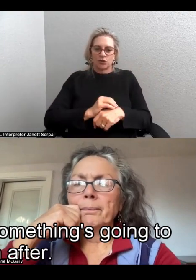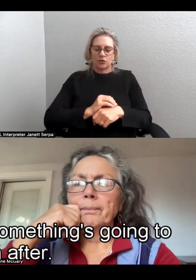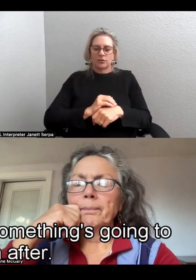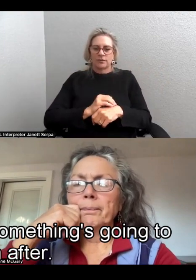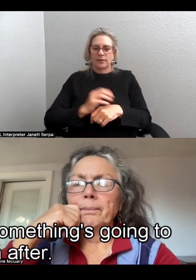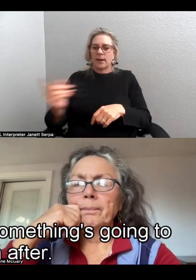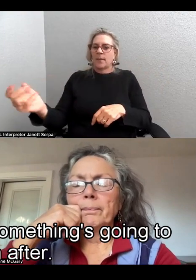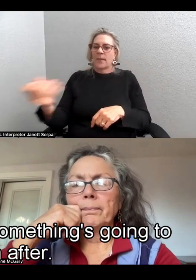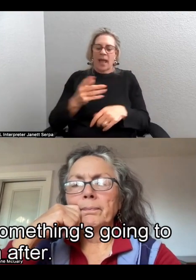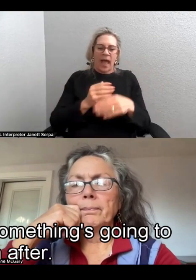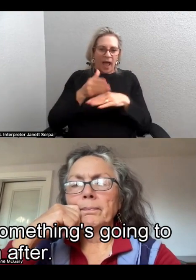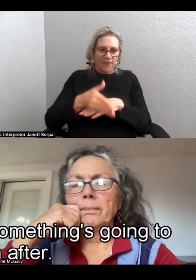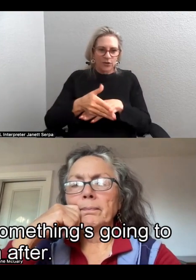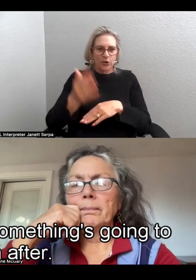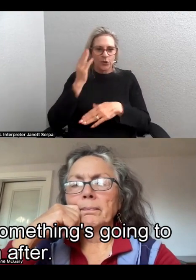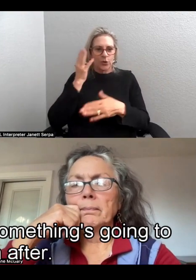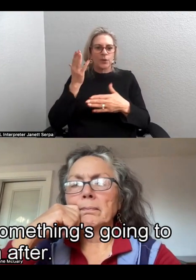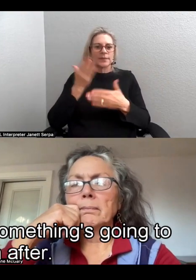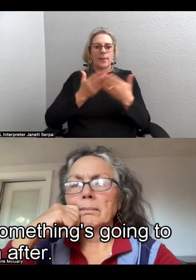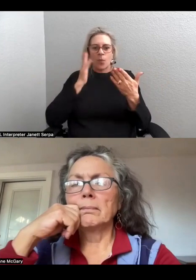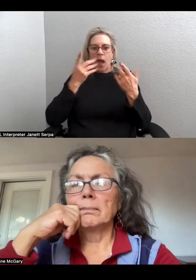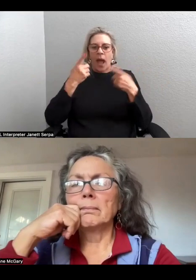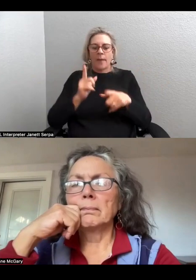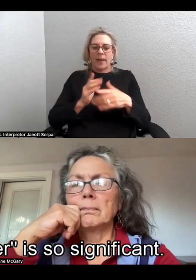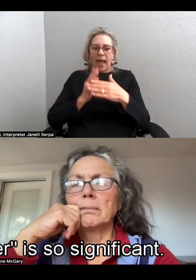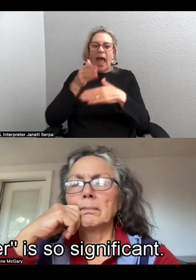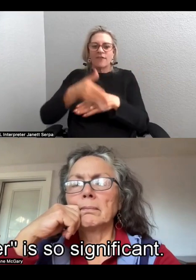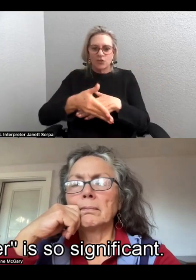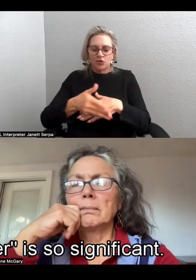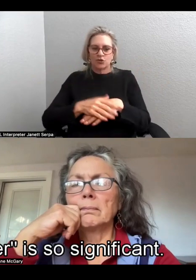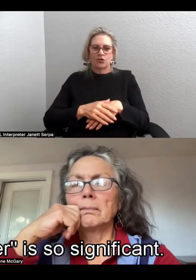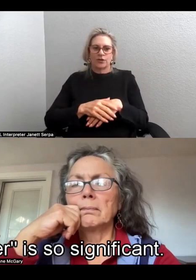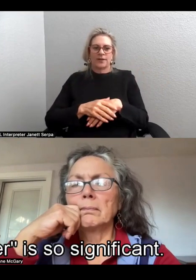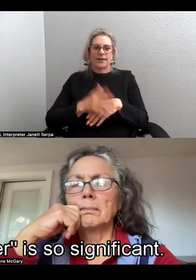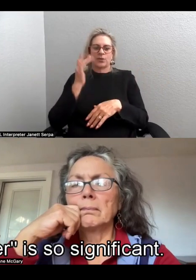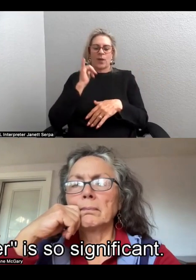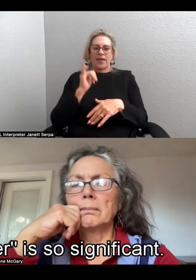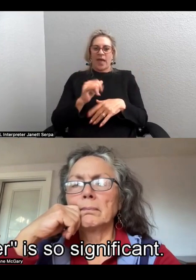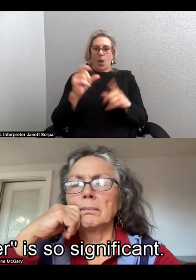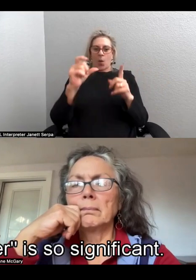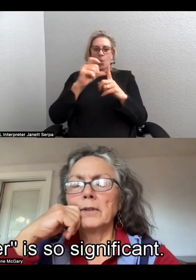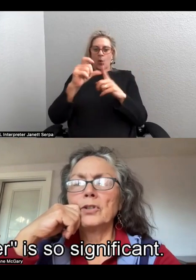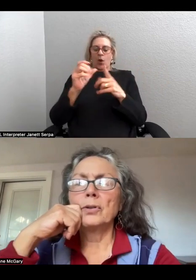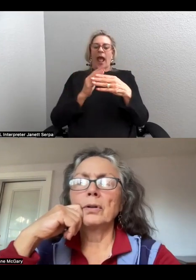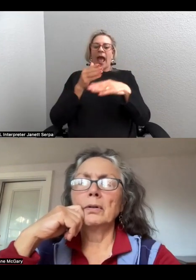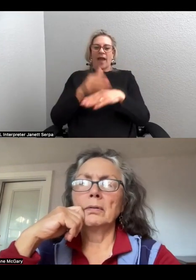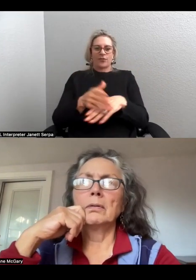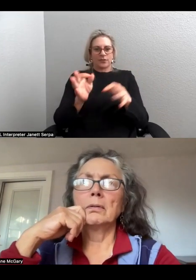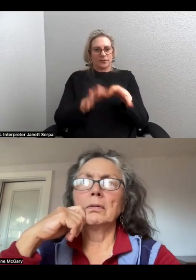And then you know something's going to happen after. That's why that after is so significant.